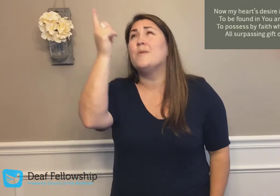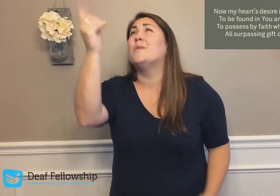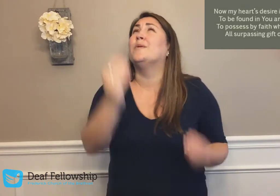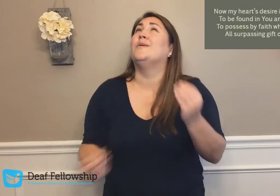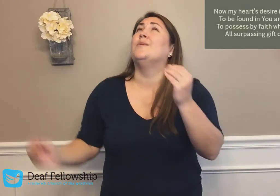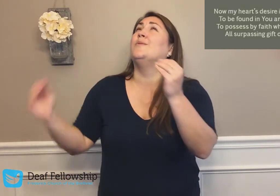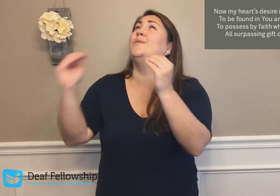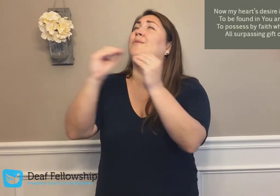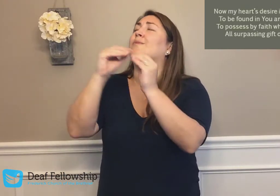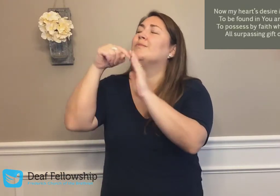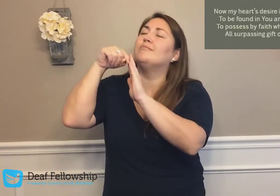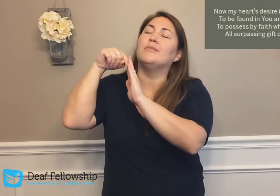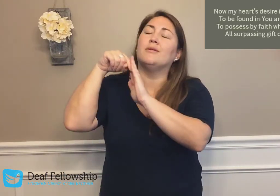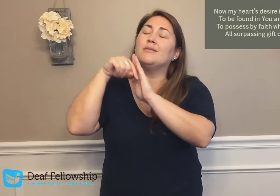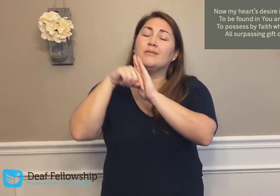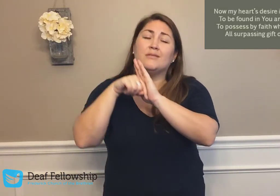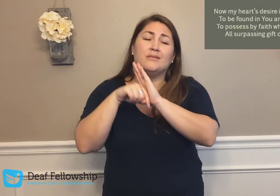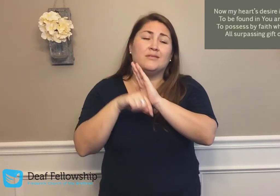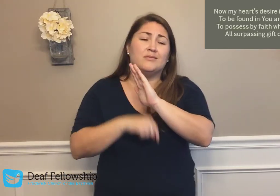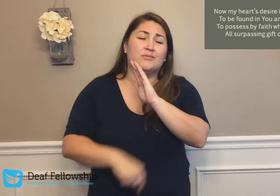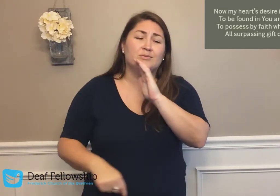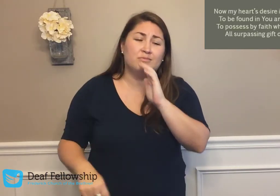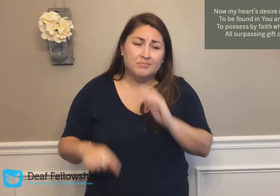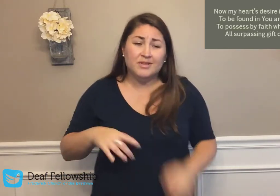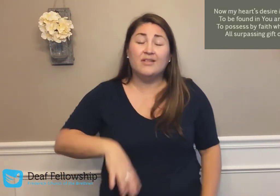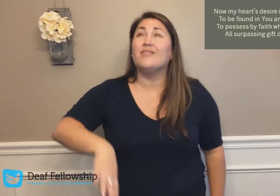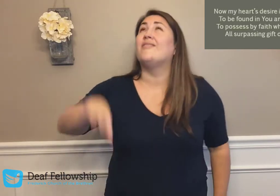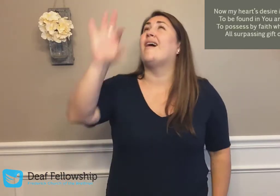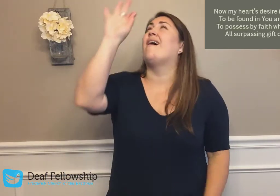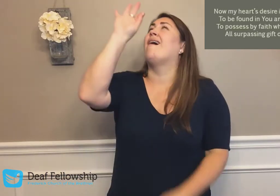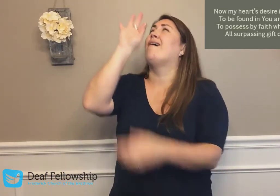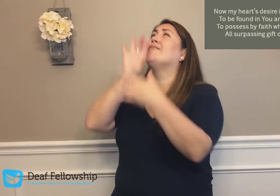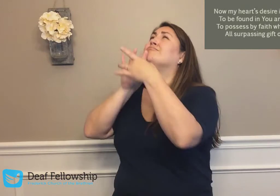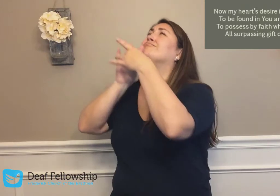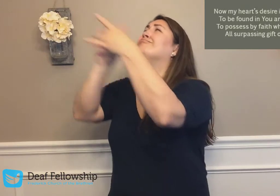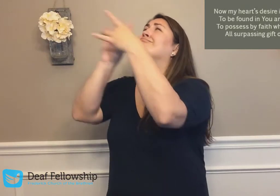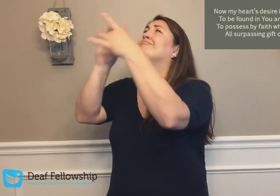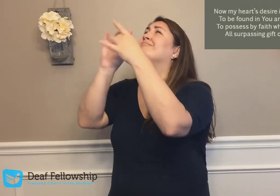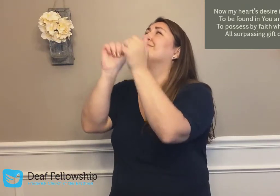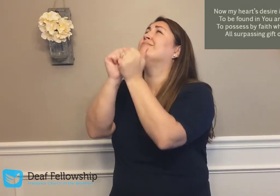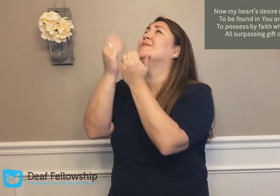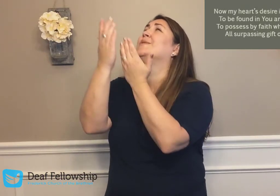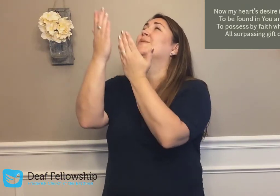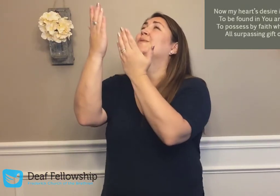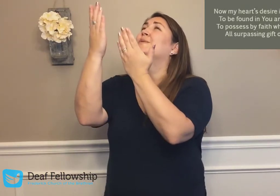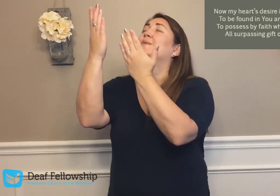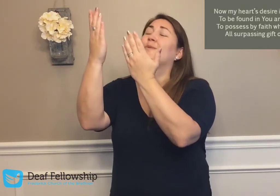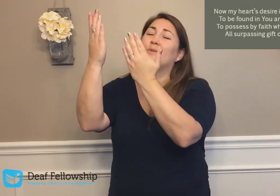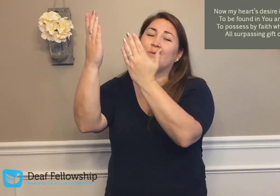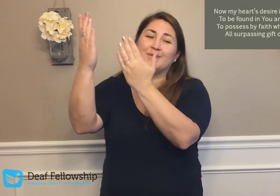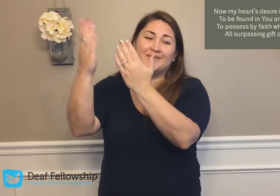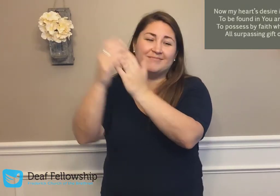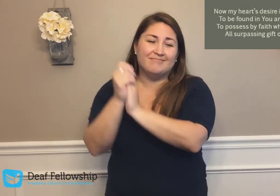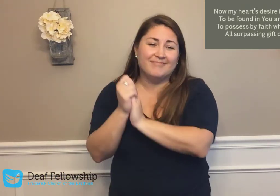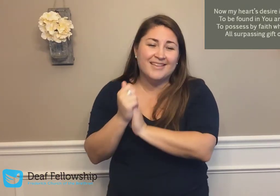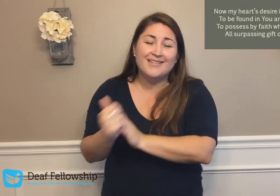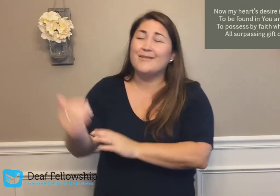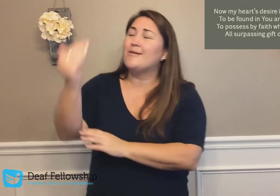You more To be found in You, and